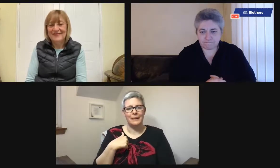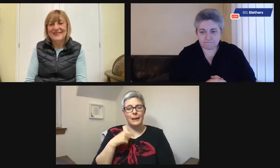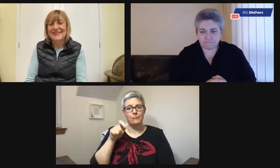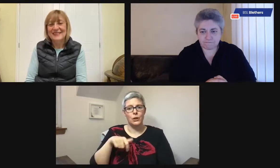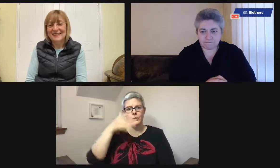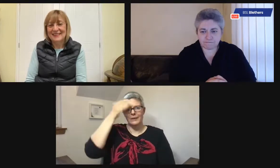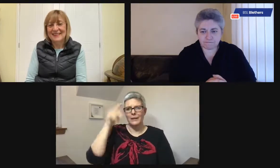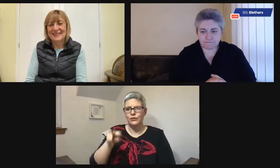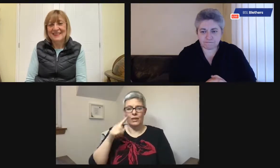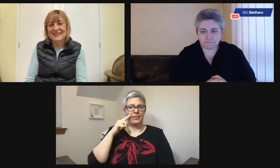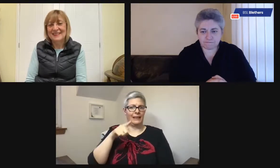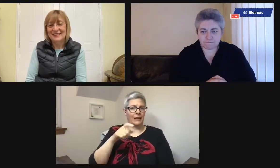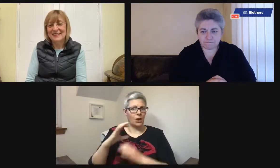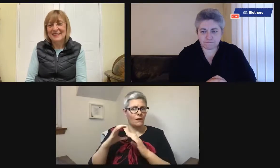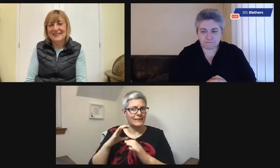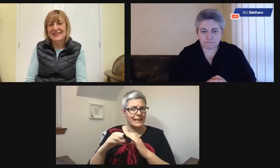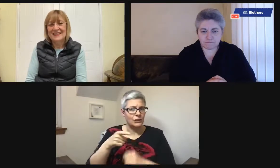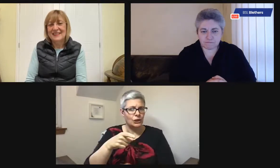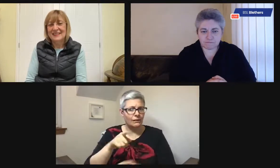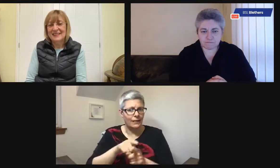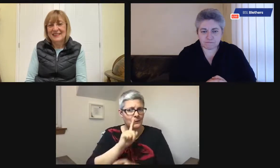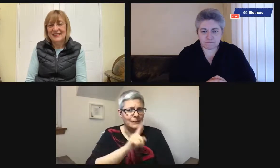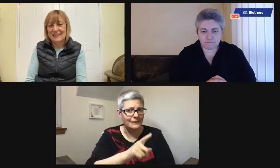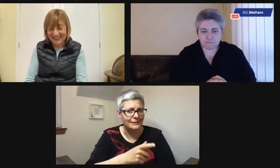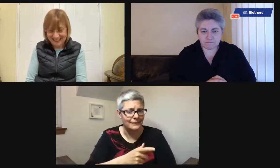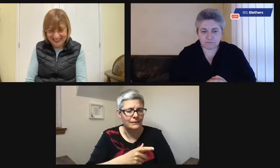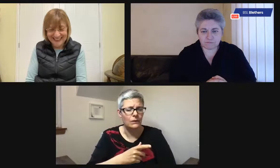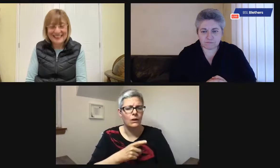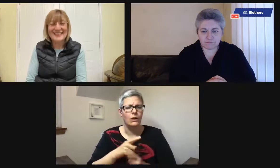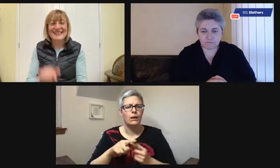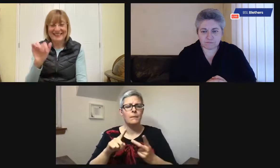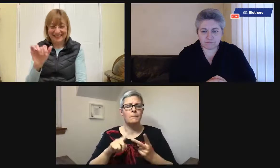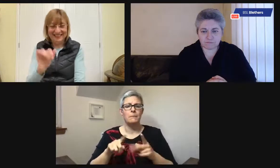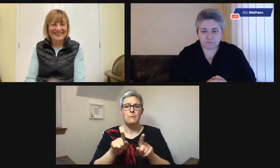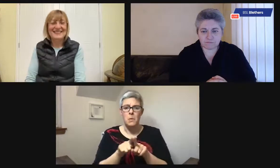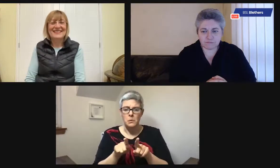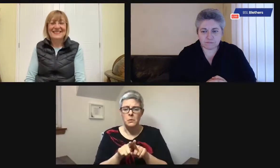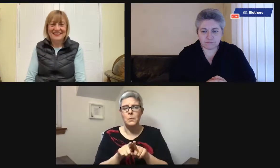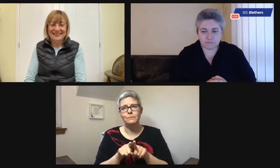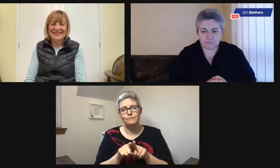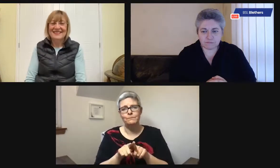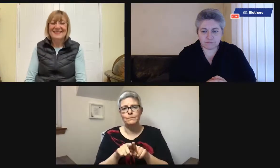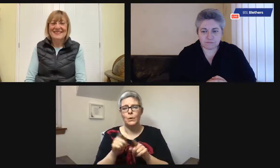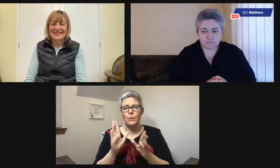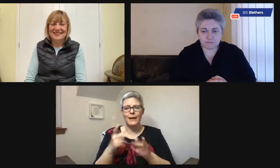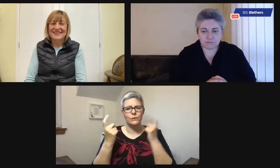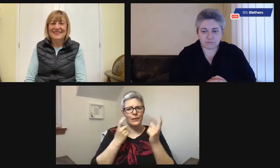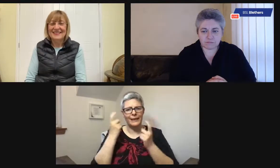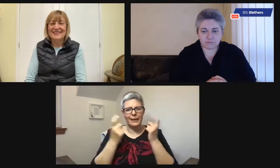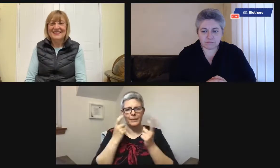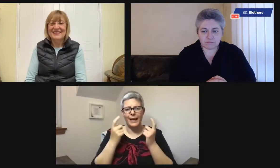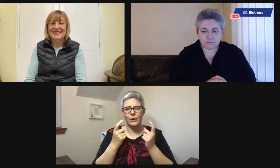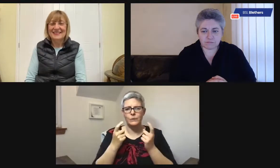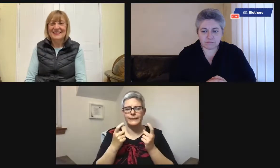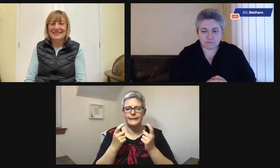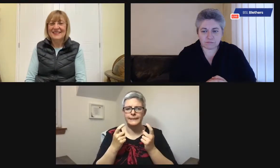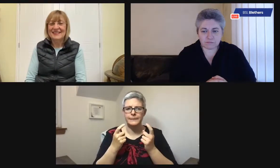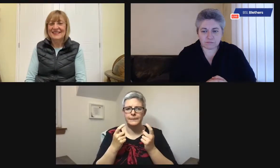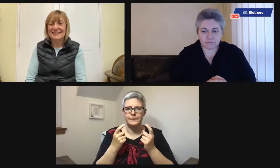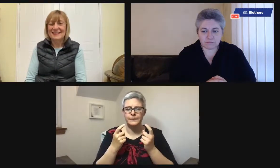dementia receives information. So as you say, you know, the person with dementia thinking that was actually a conversation that they're